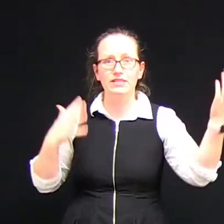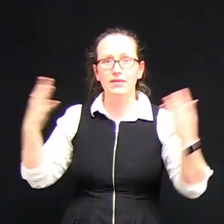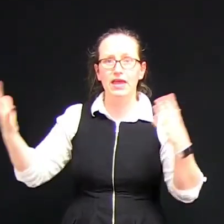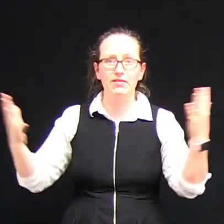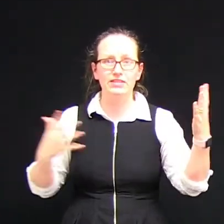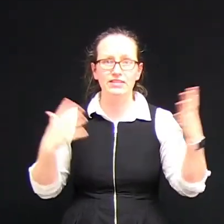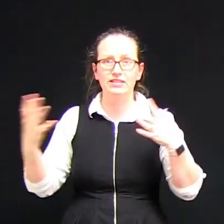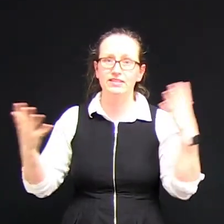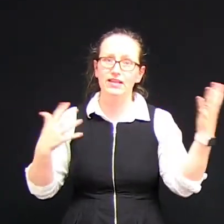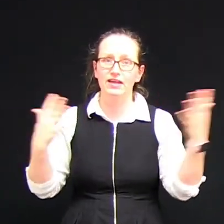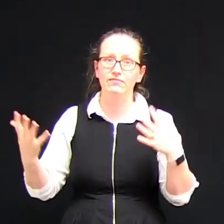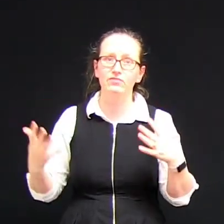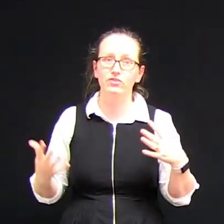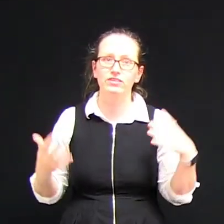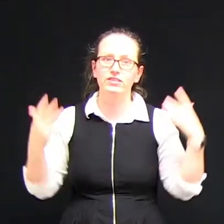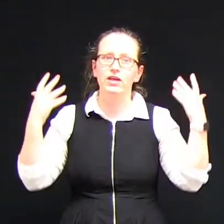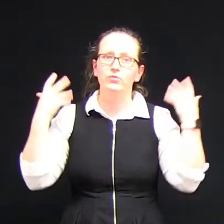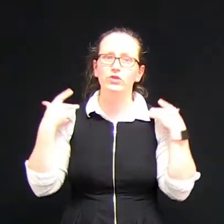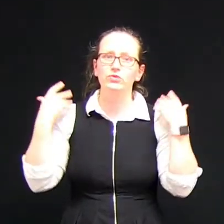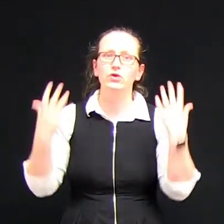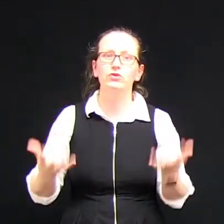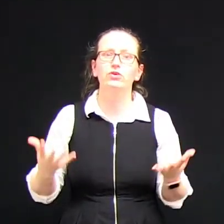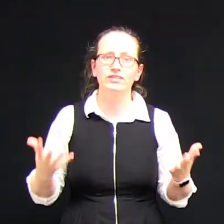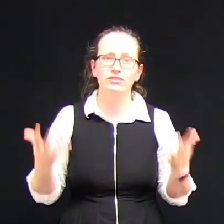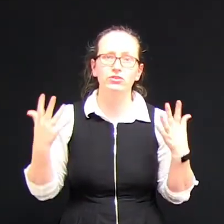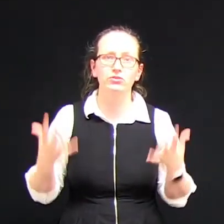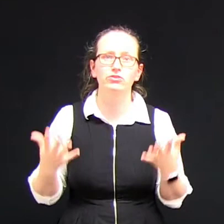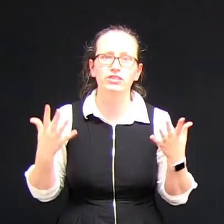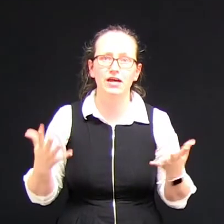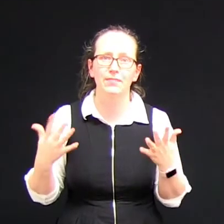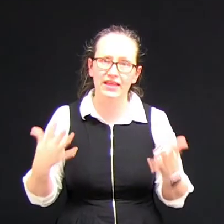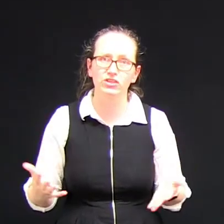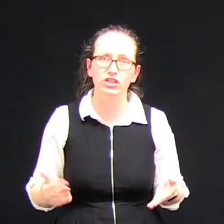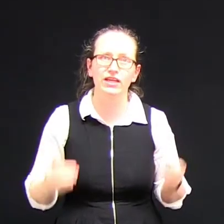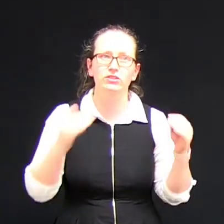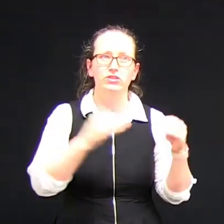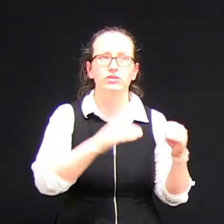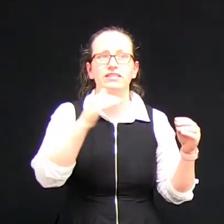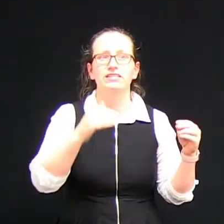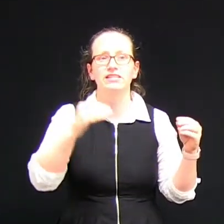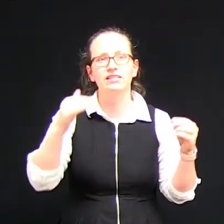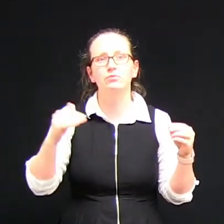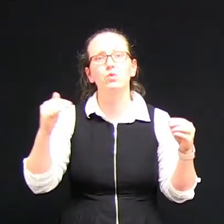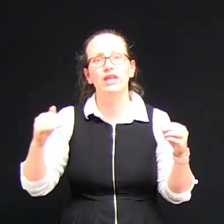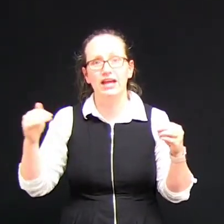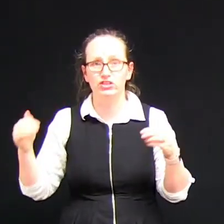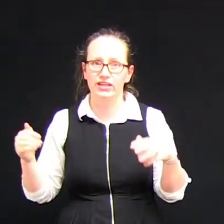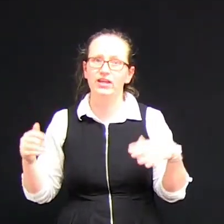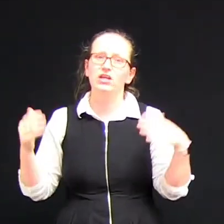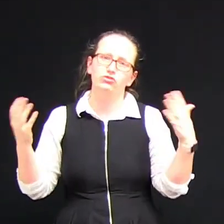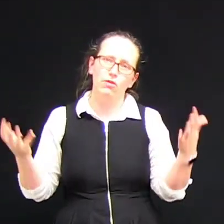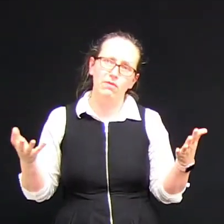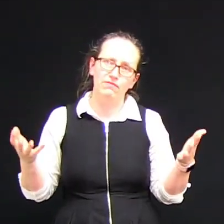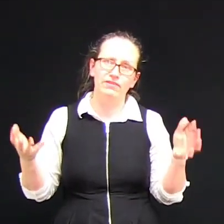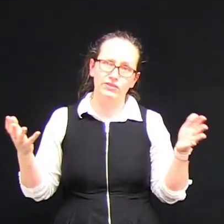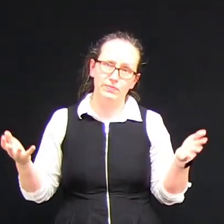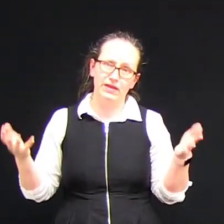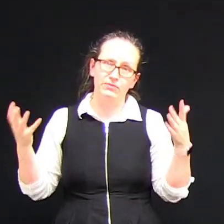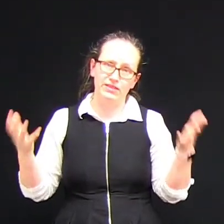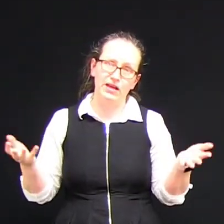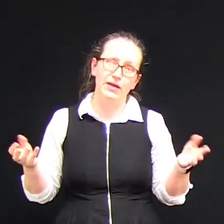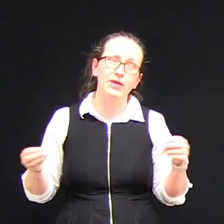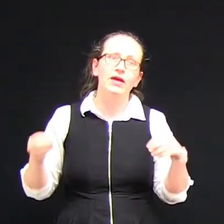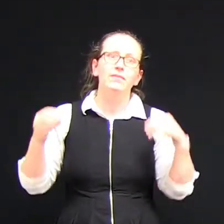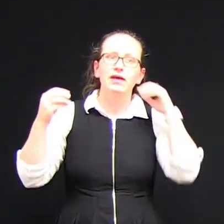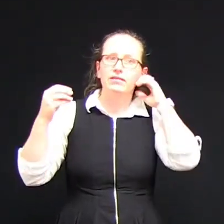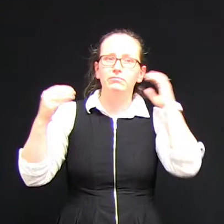string there'll be some air resistance and other forces which will cause it to lose some energy and so the intensity would actually drop off a little